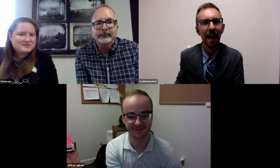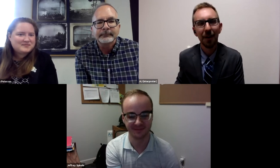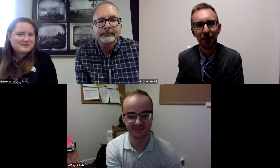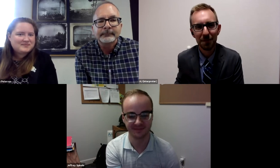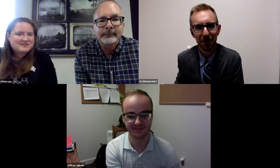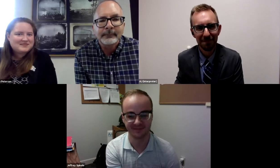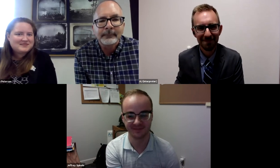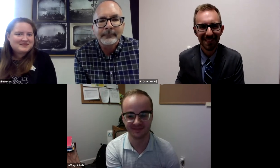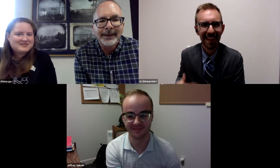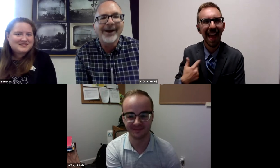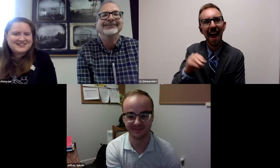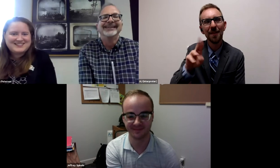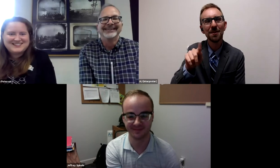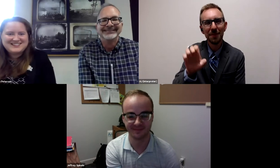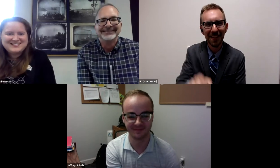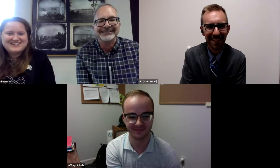I was muted.